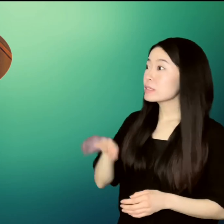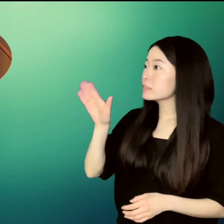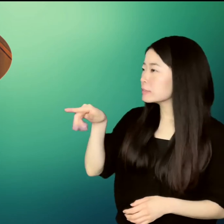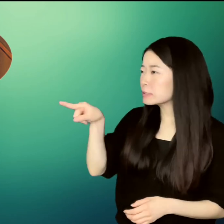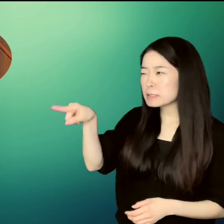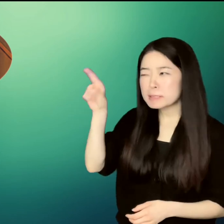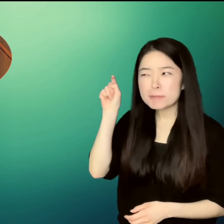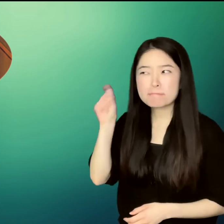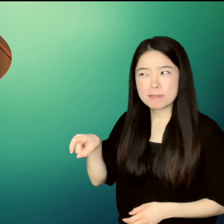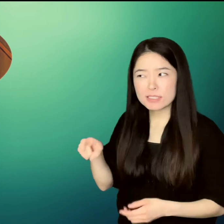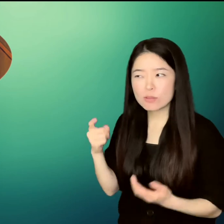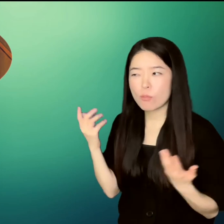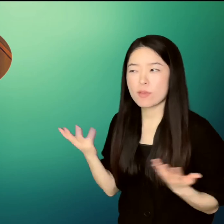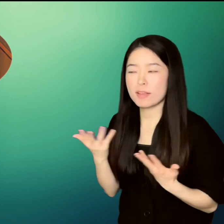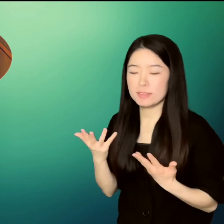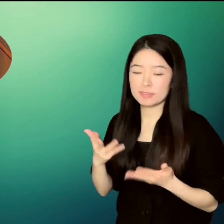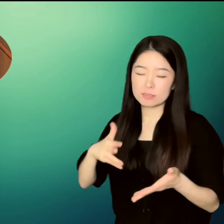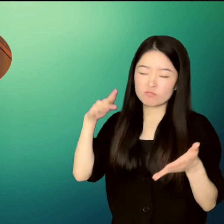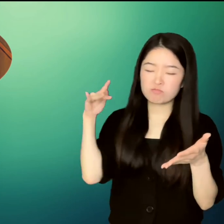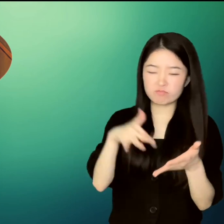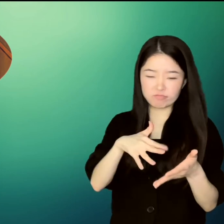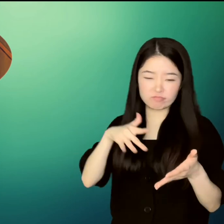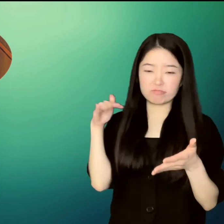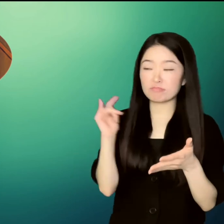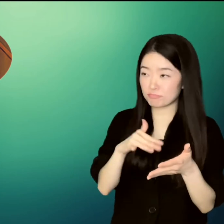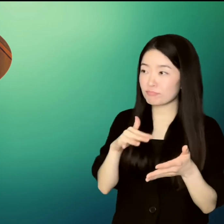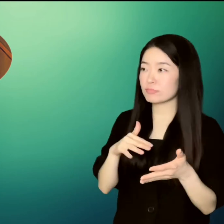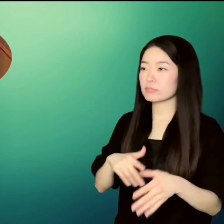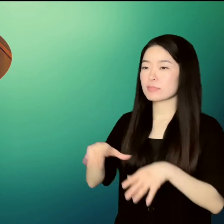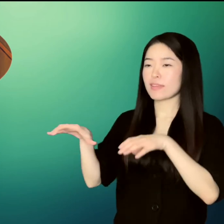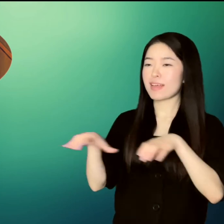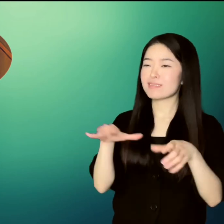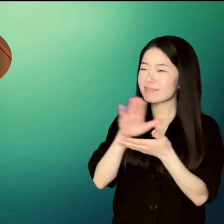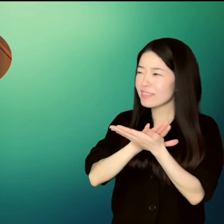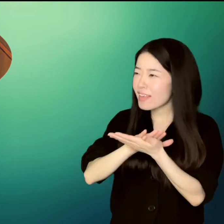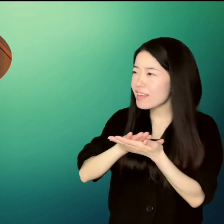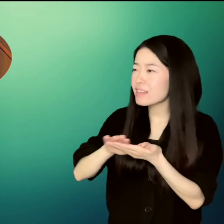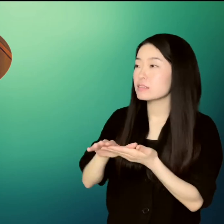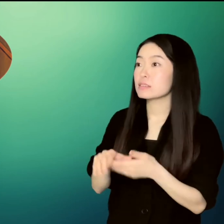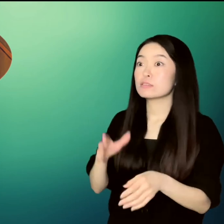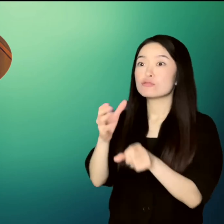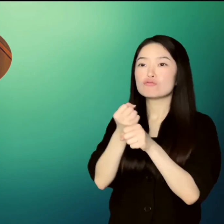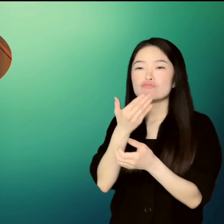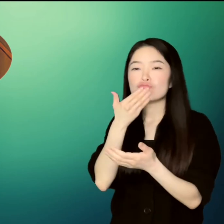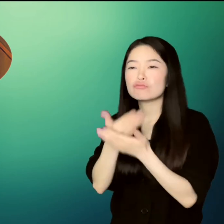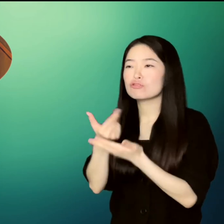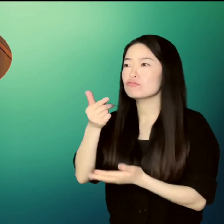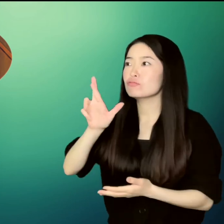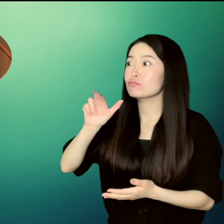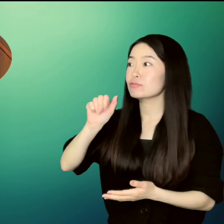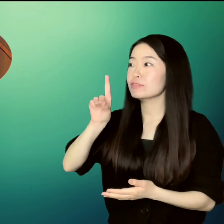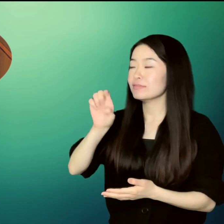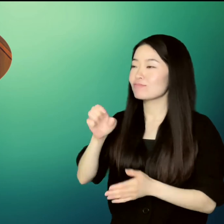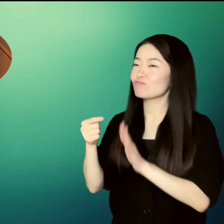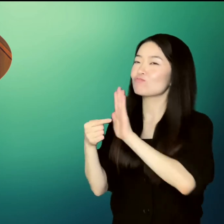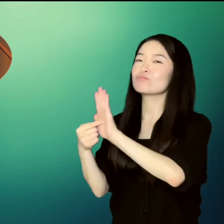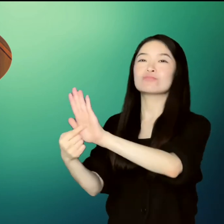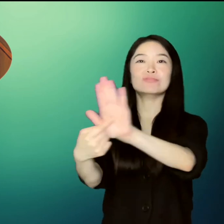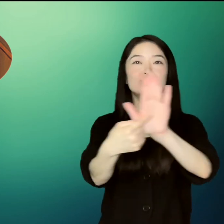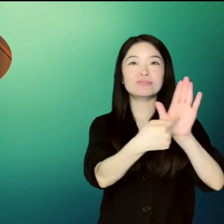You must study hard, behave nicely, and get good grades to show that you are a good